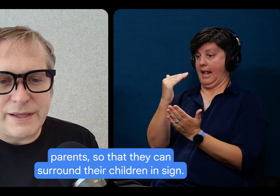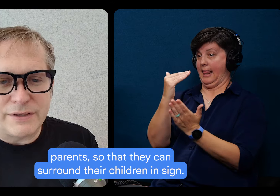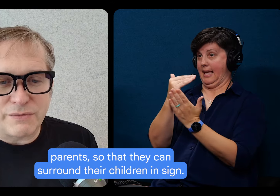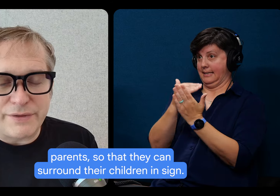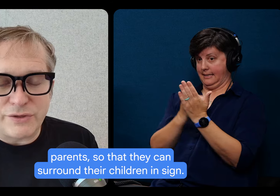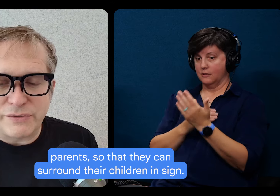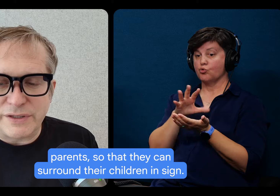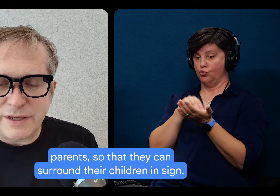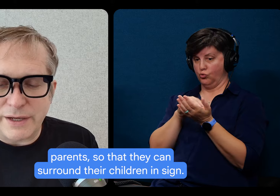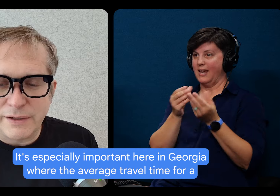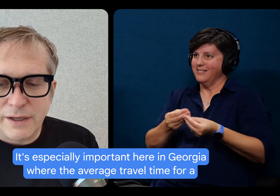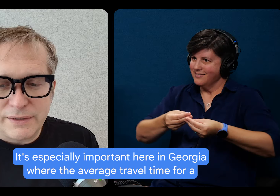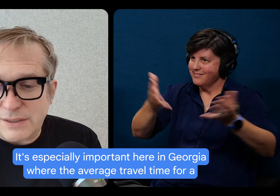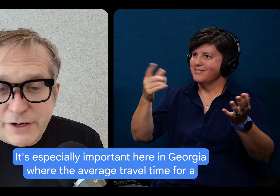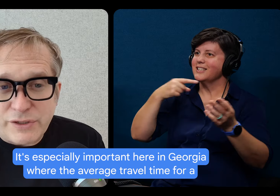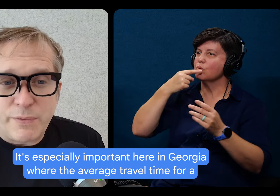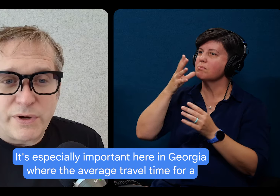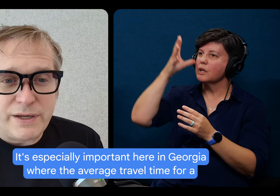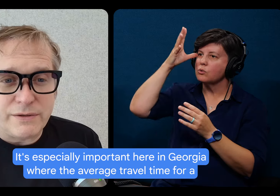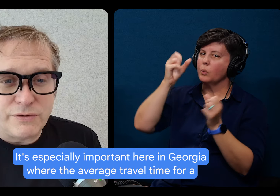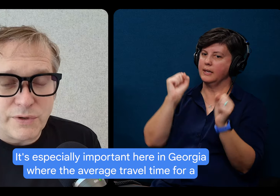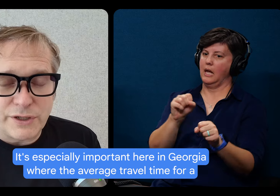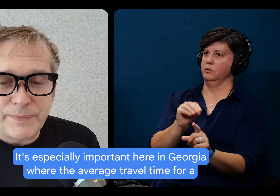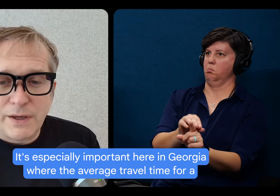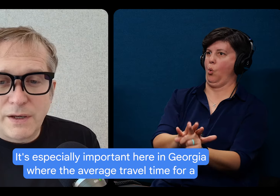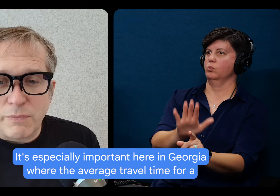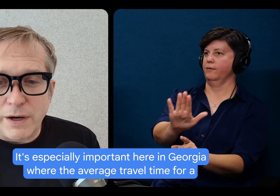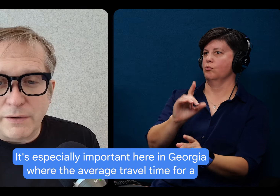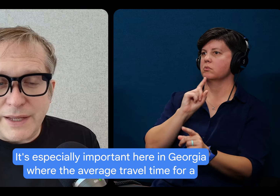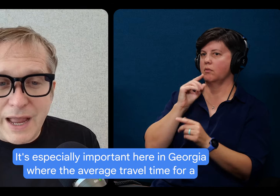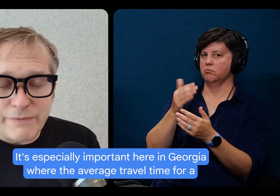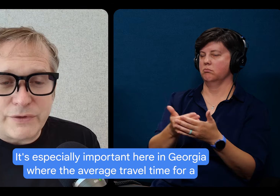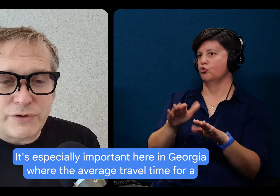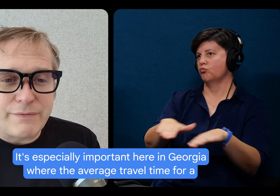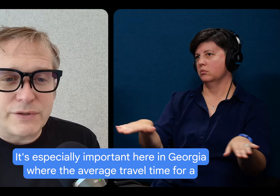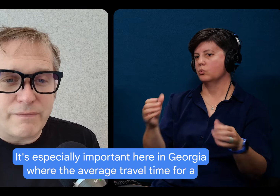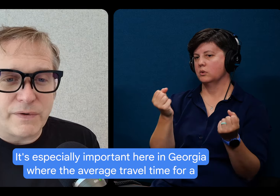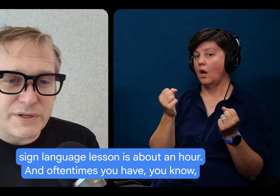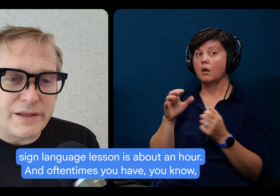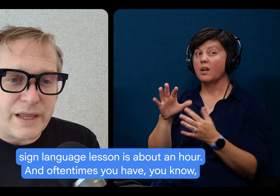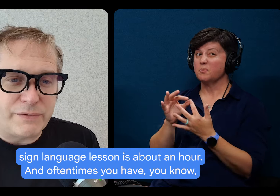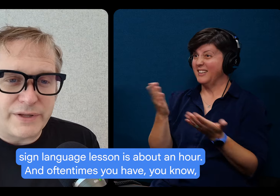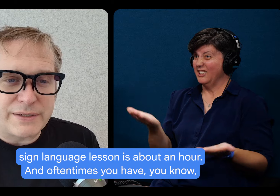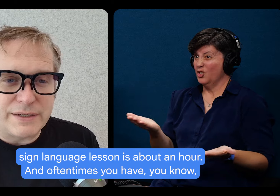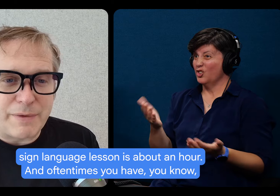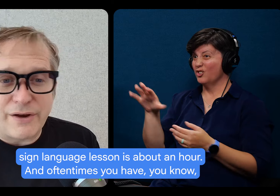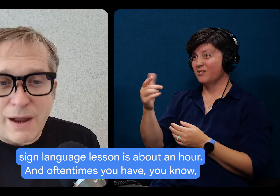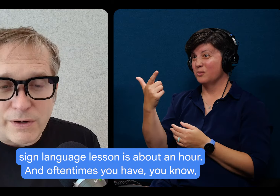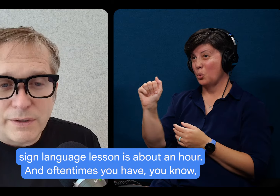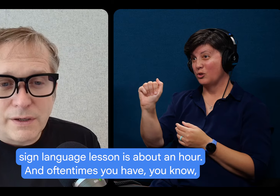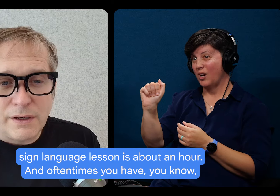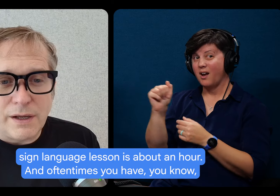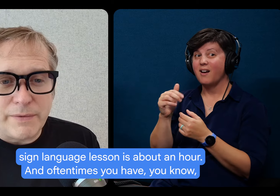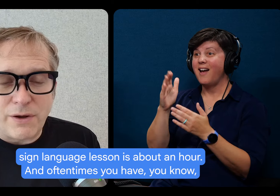that they can surround their children in sign. It's especially important here in Georgia, where the average travel time for a sign language lesson is about